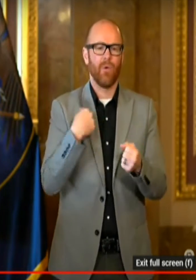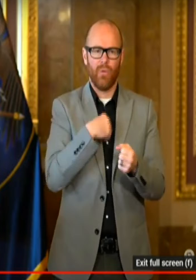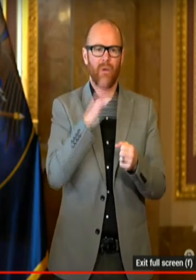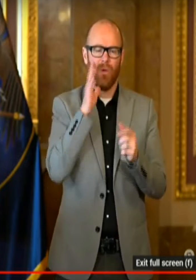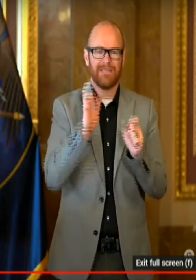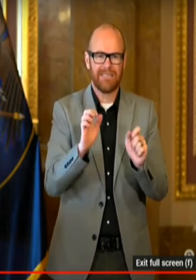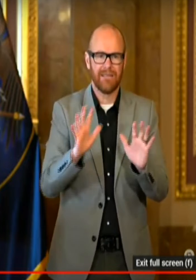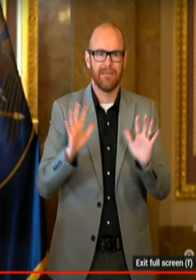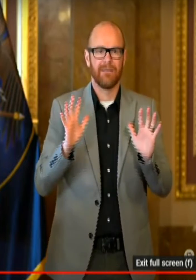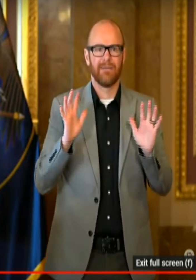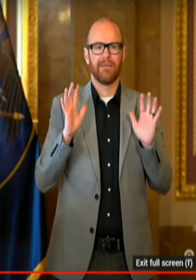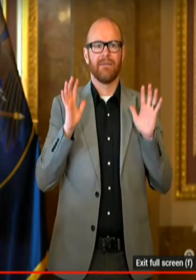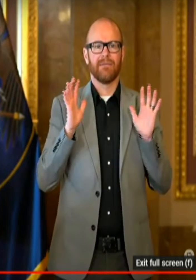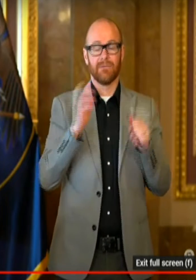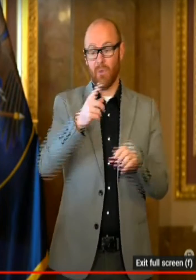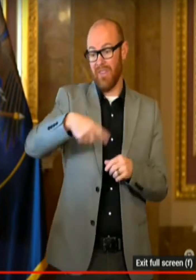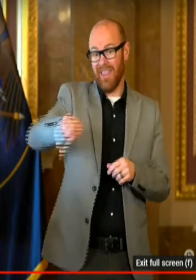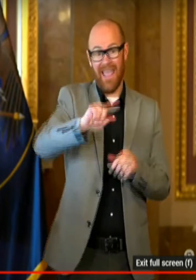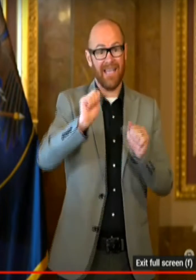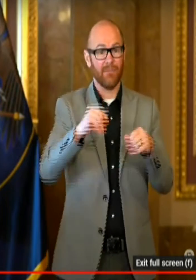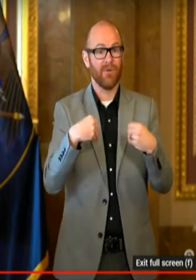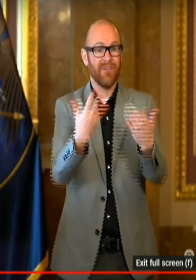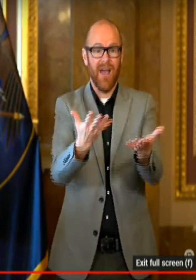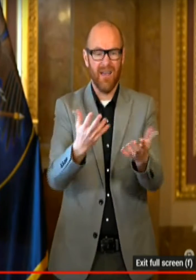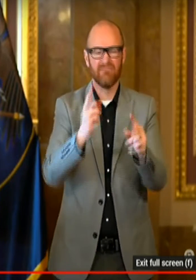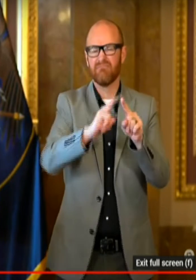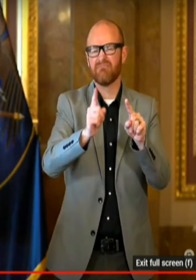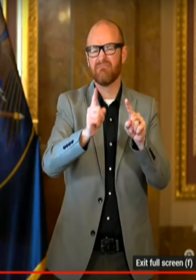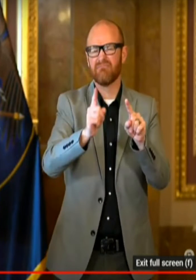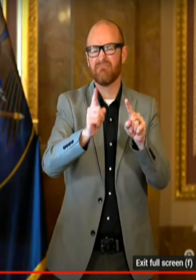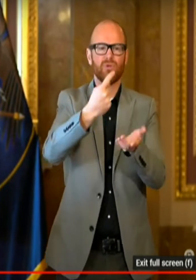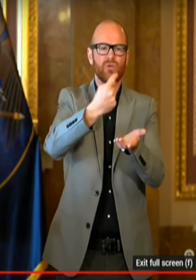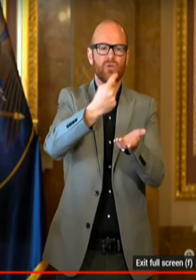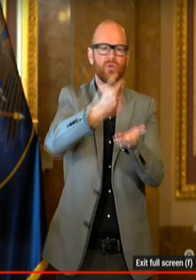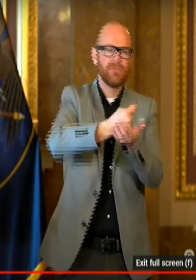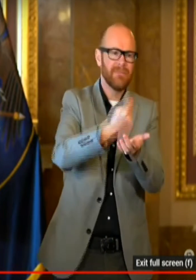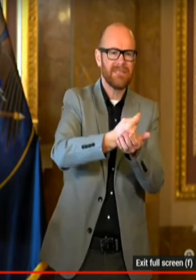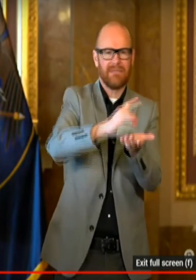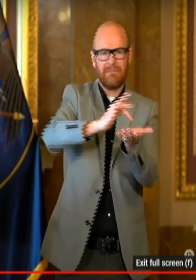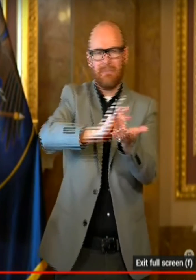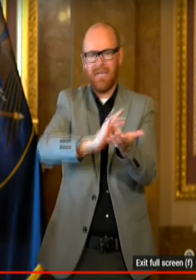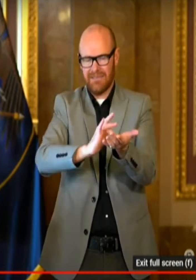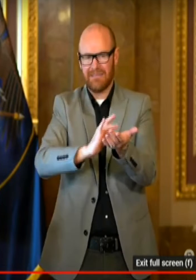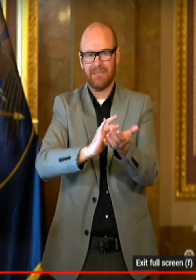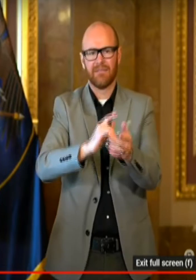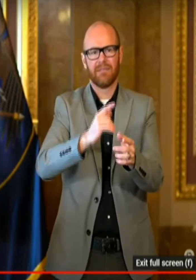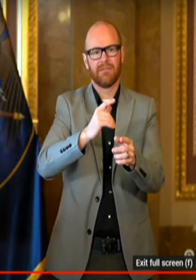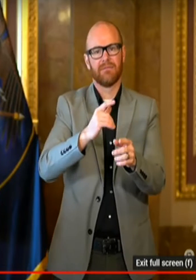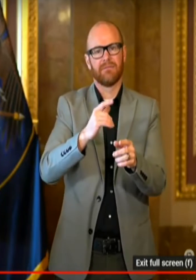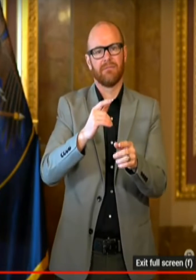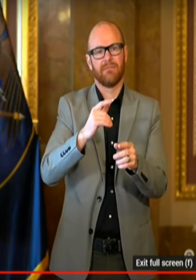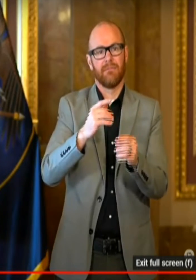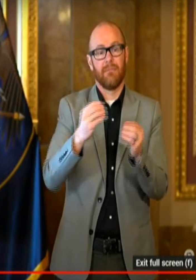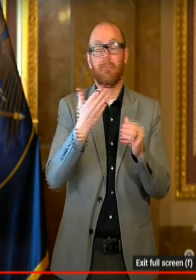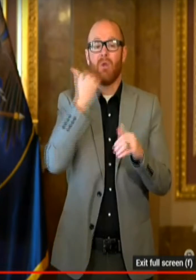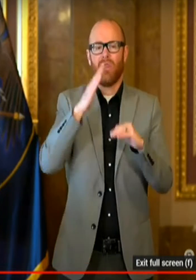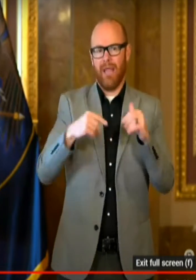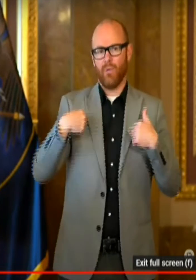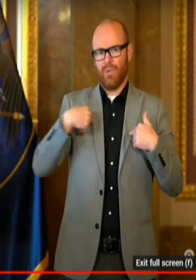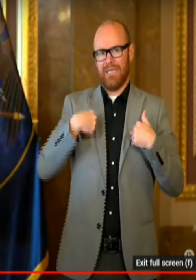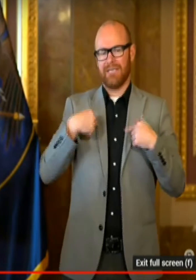ability to be able to provide the antivirals and the monoclonal antibodies will be more adequately matched to their ability to do that.